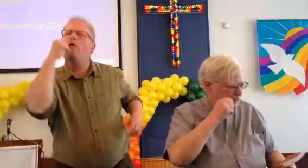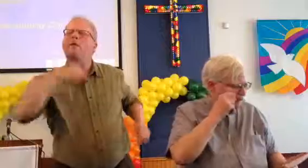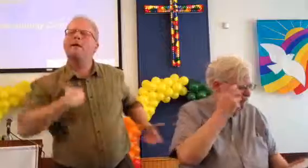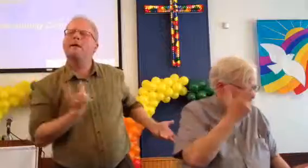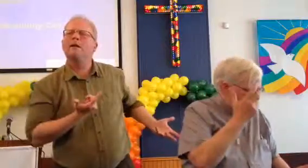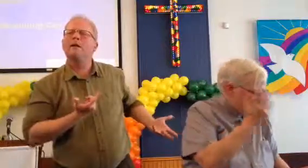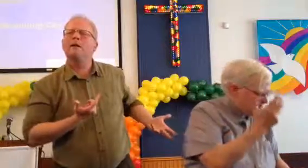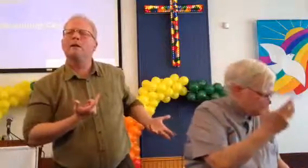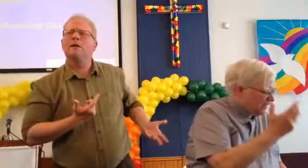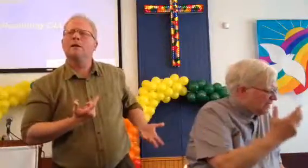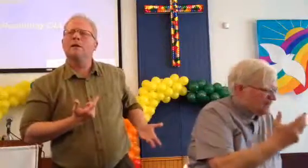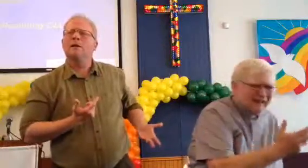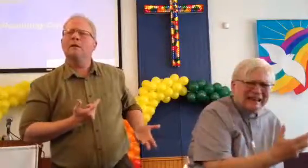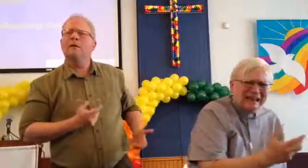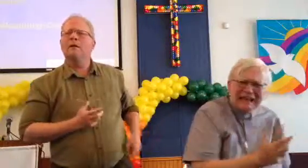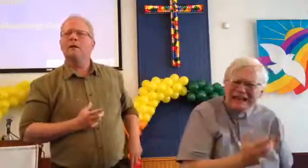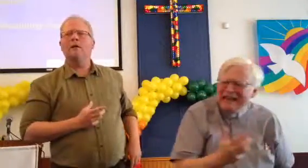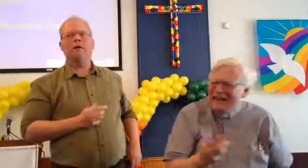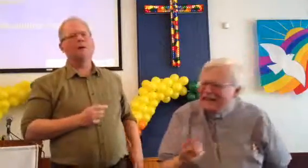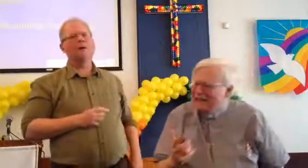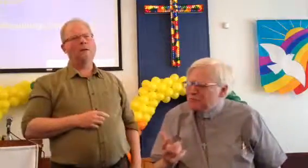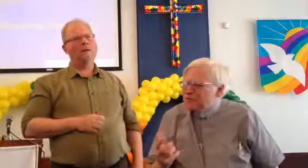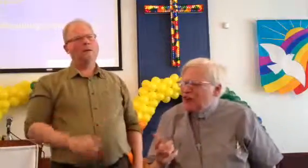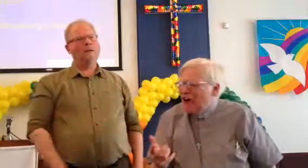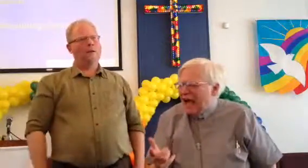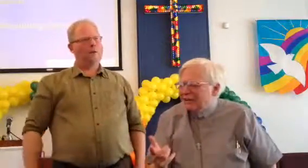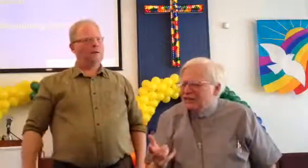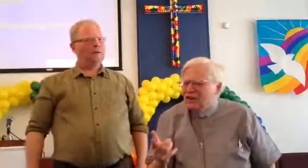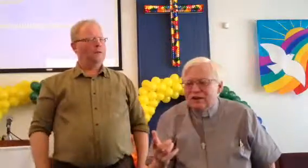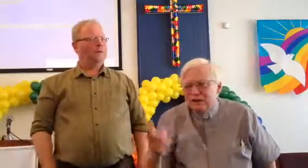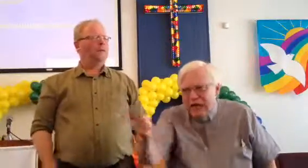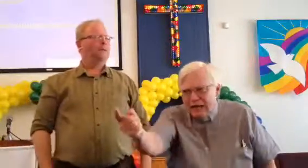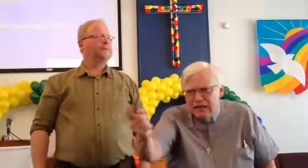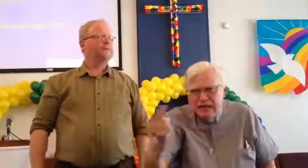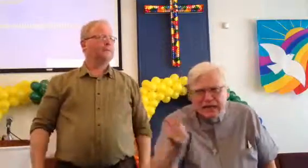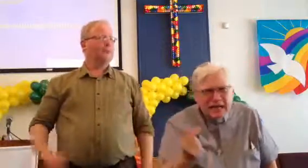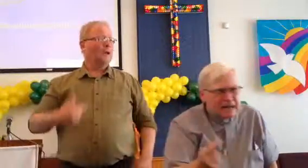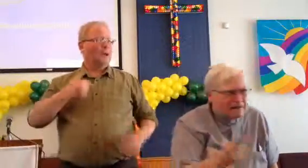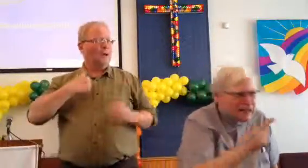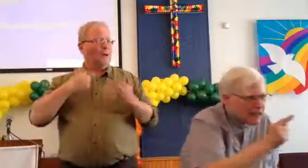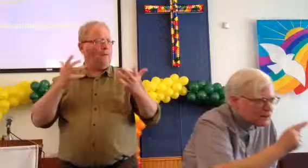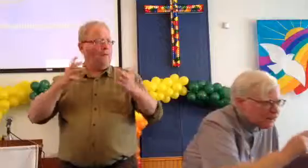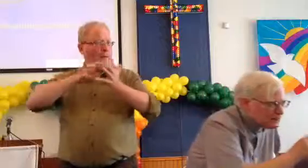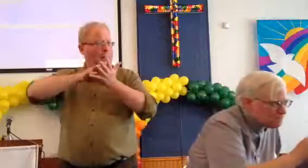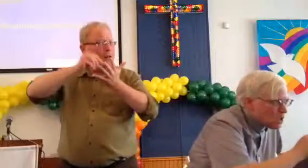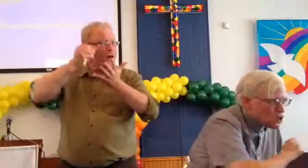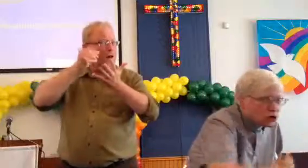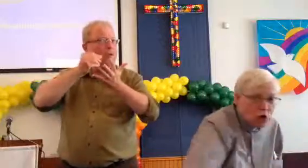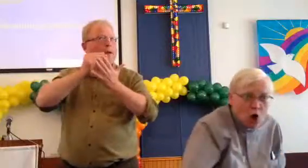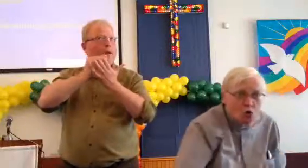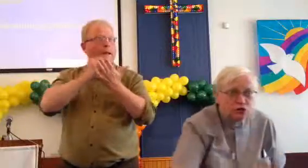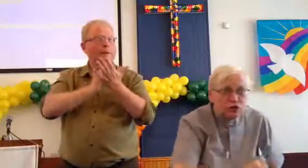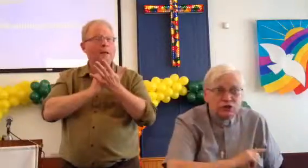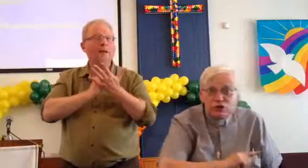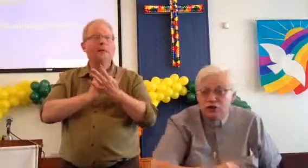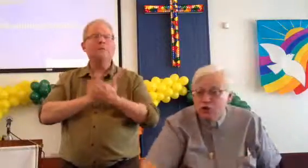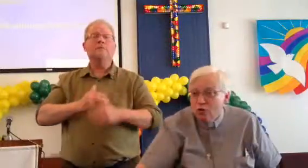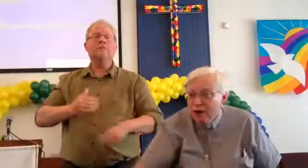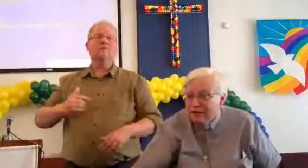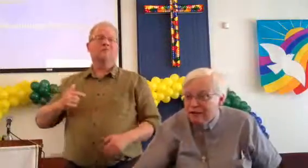You know, we're taught, you know, if you're not going to get anything out of it, don't do it.